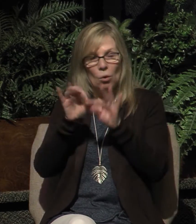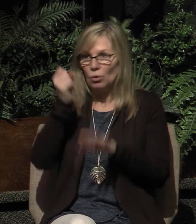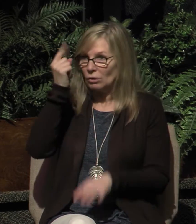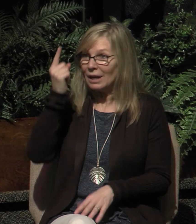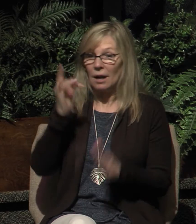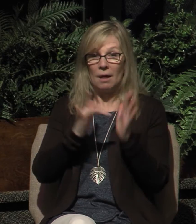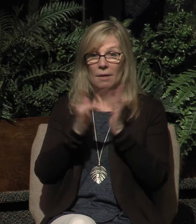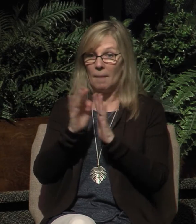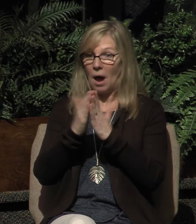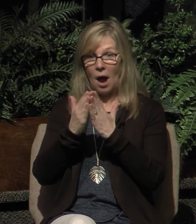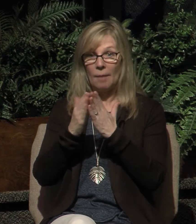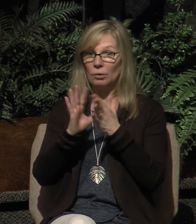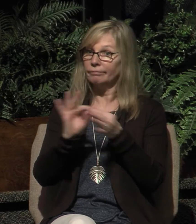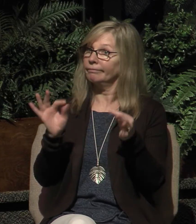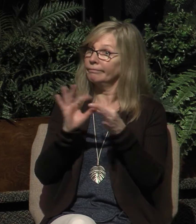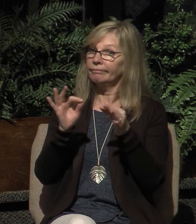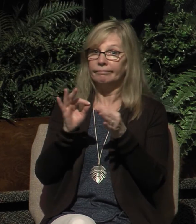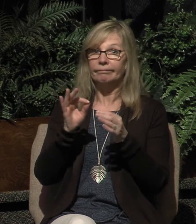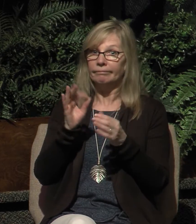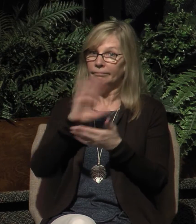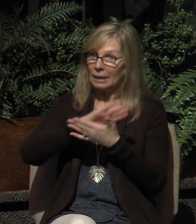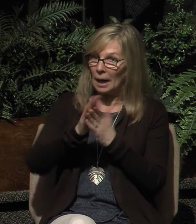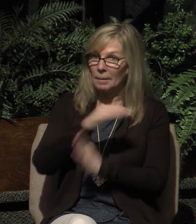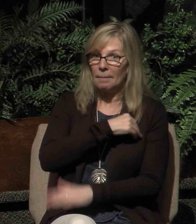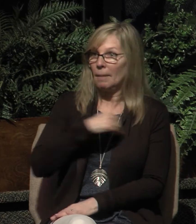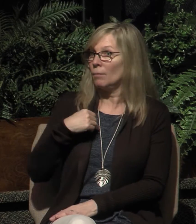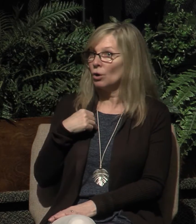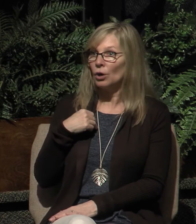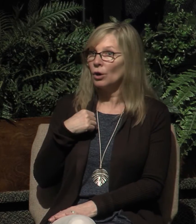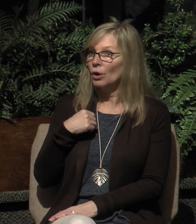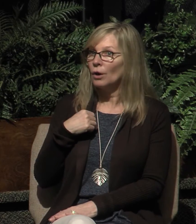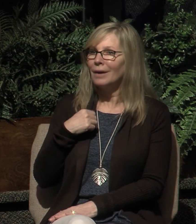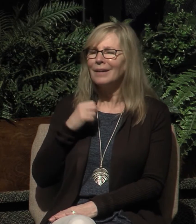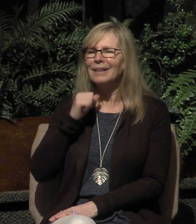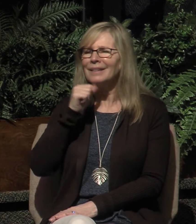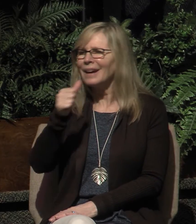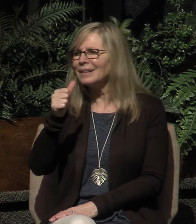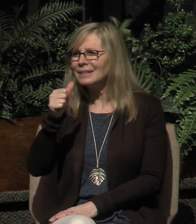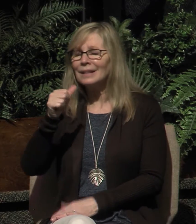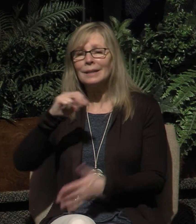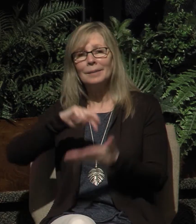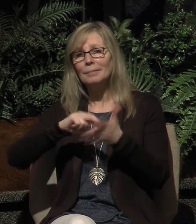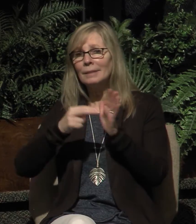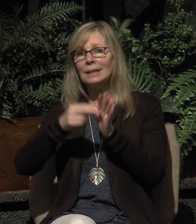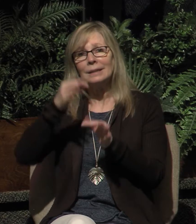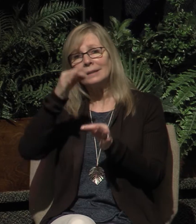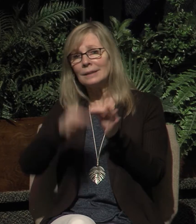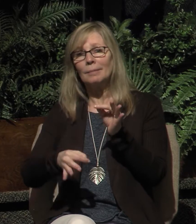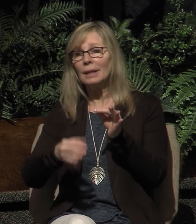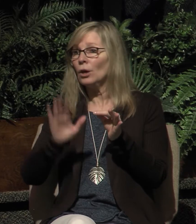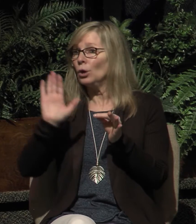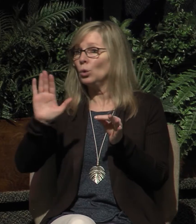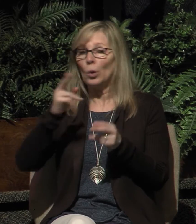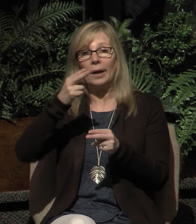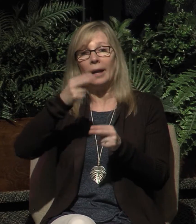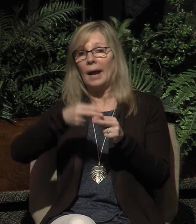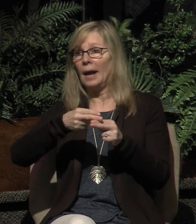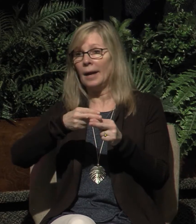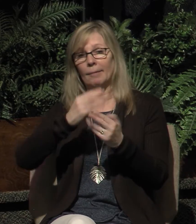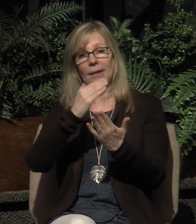speaks of being a member in a local church, it's not talking about simply having your name listed on